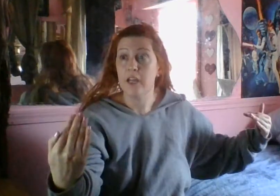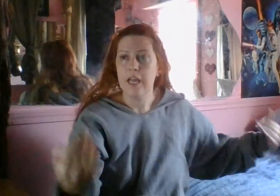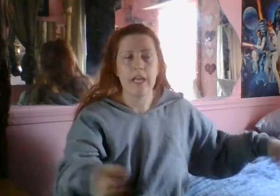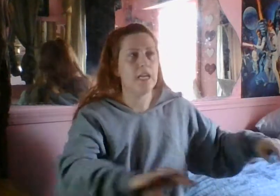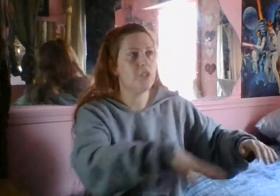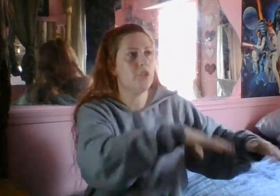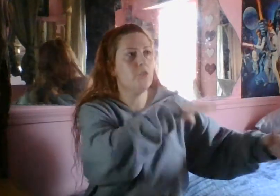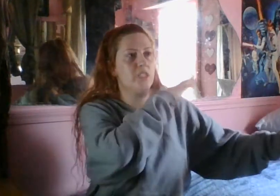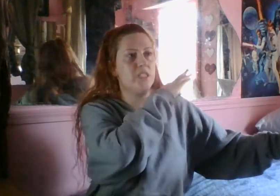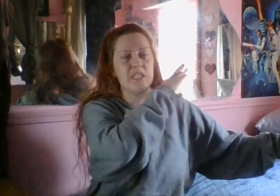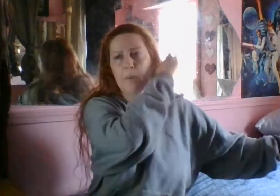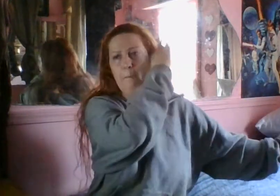and you just see,